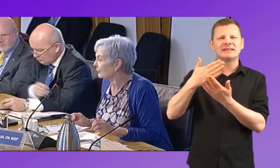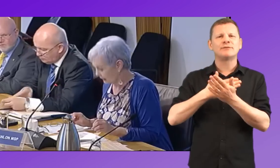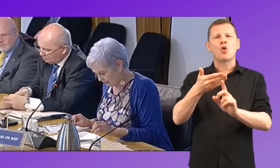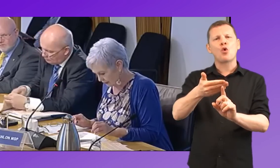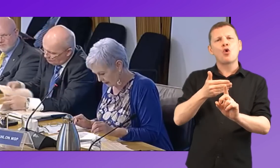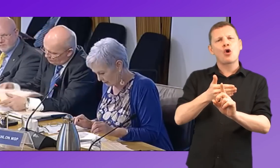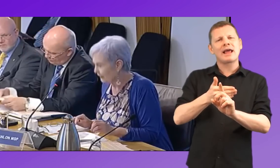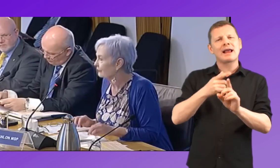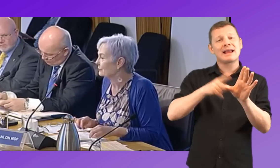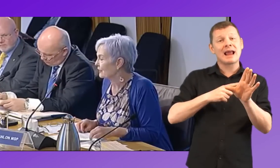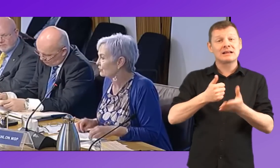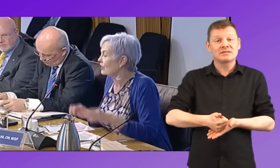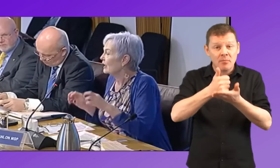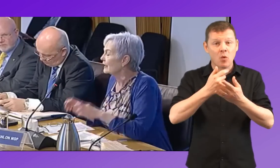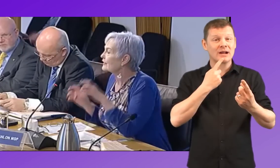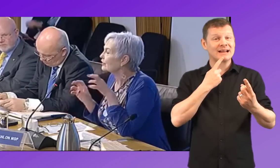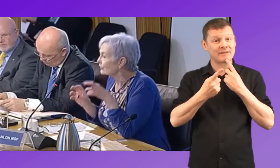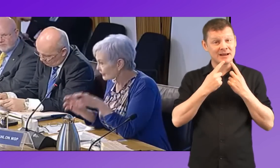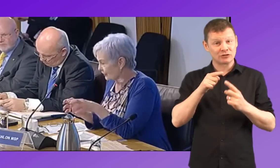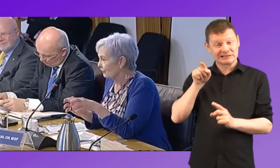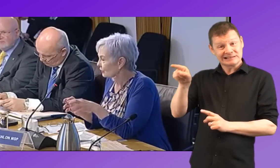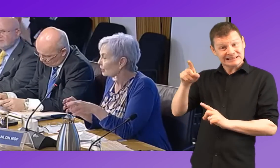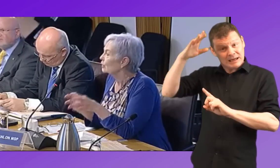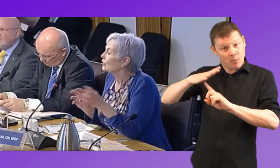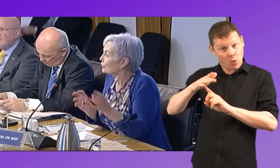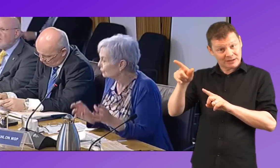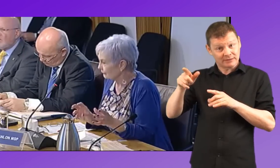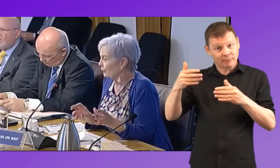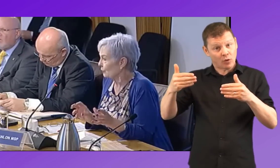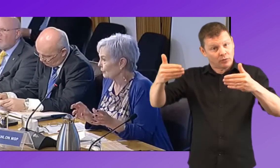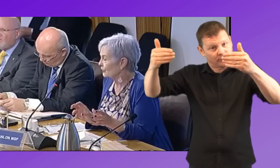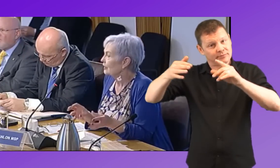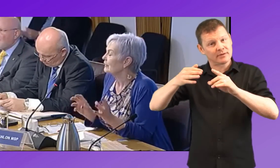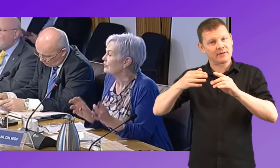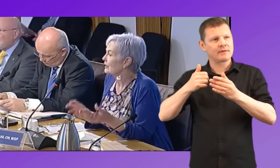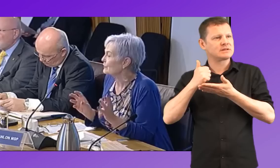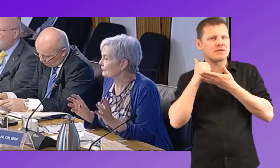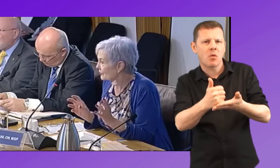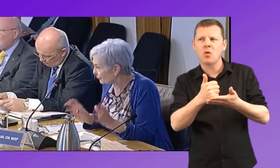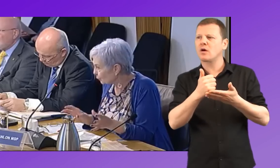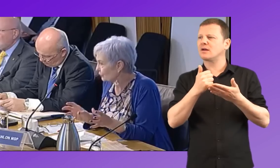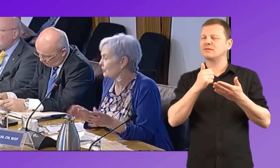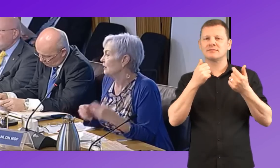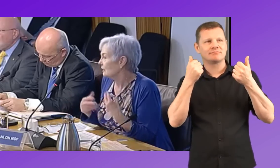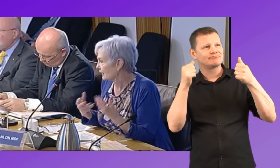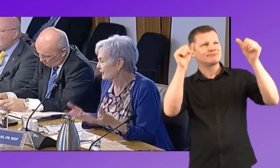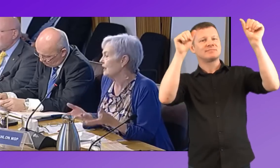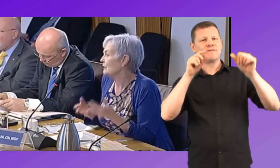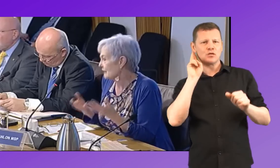information, is it critical going forward in terms of support, attainment,